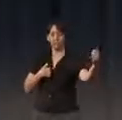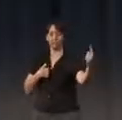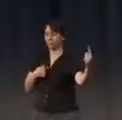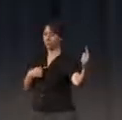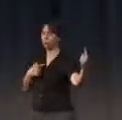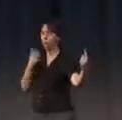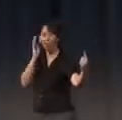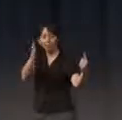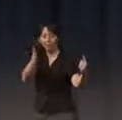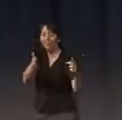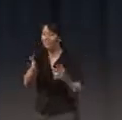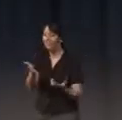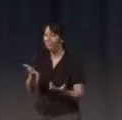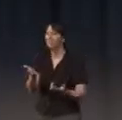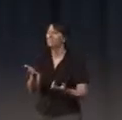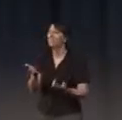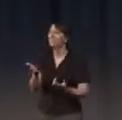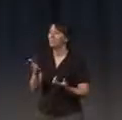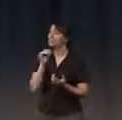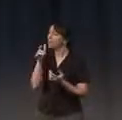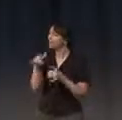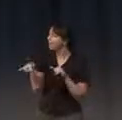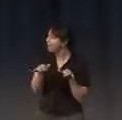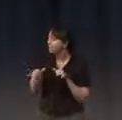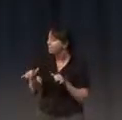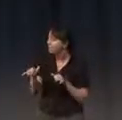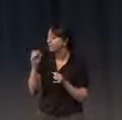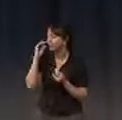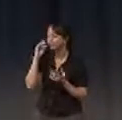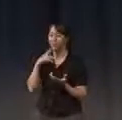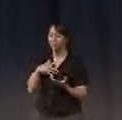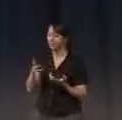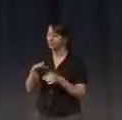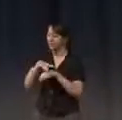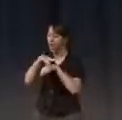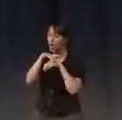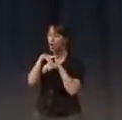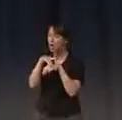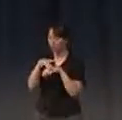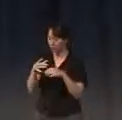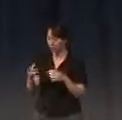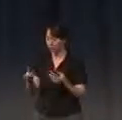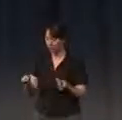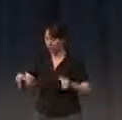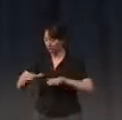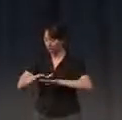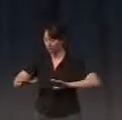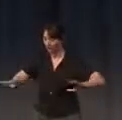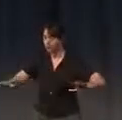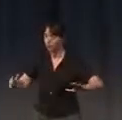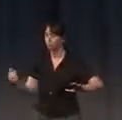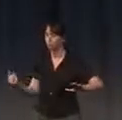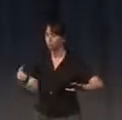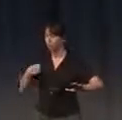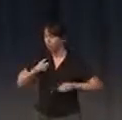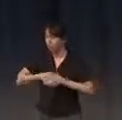not so common. And I think so the earth or the ground we have been walking since we are child